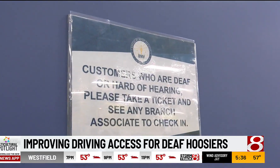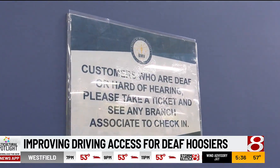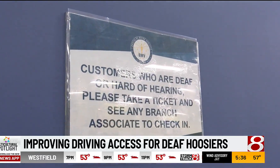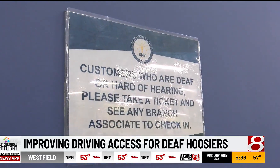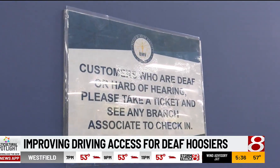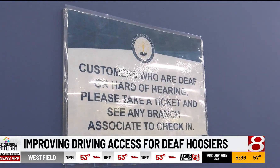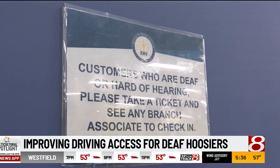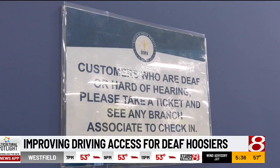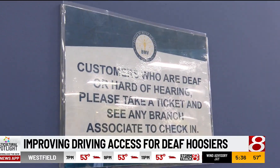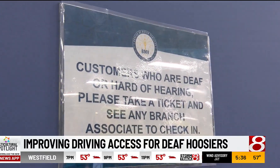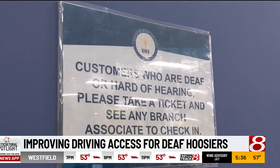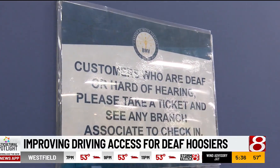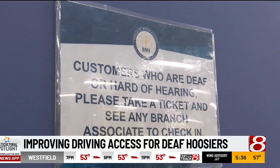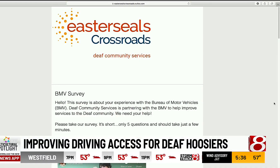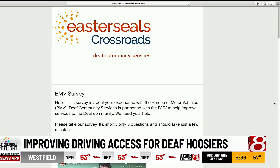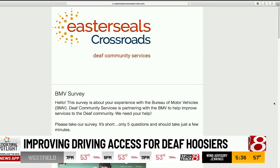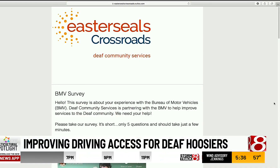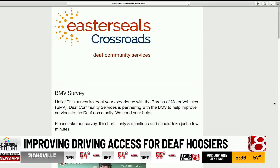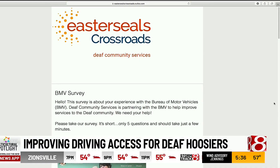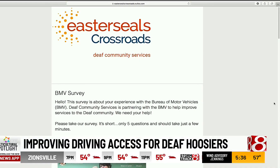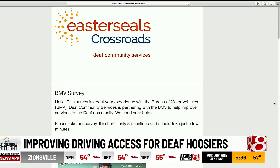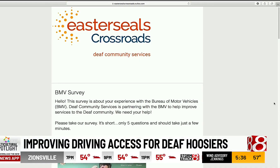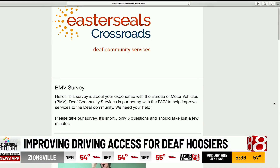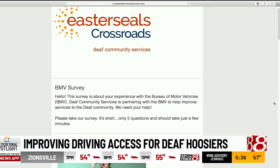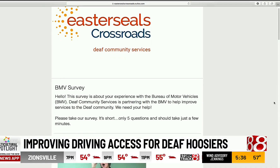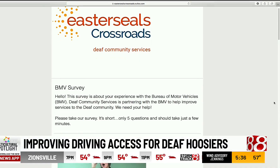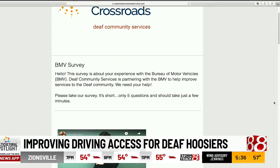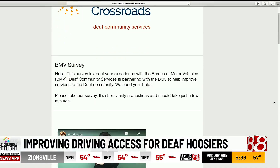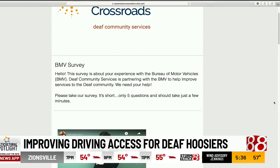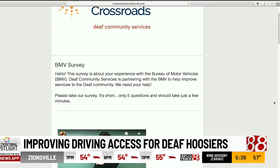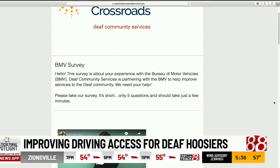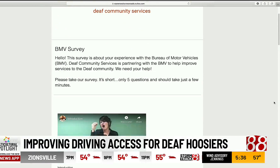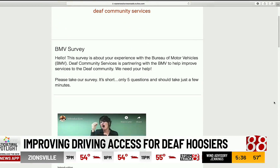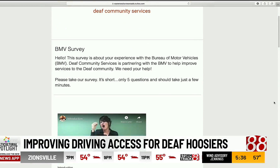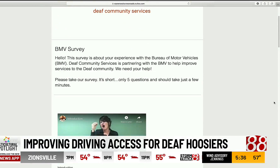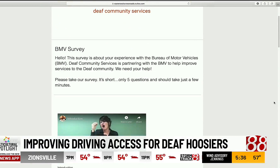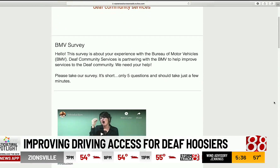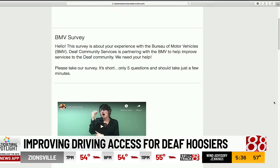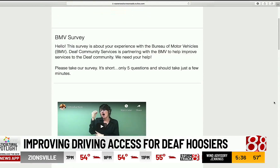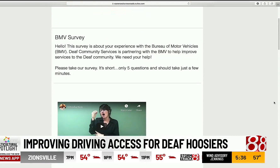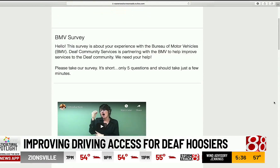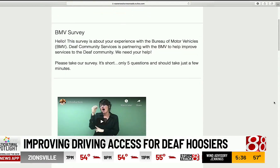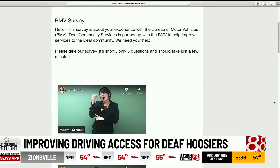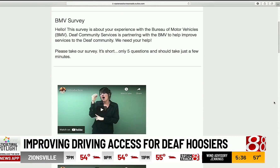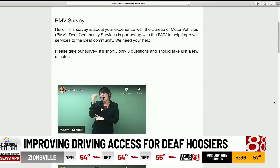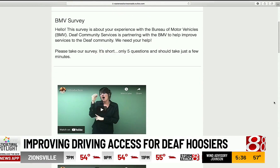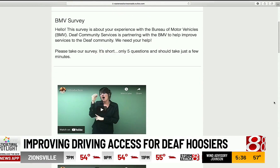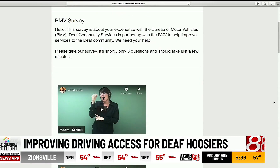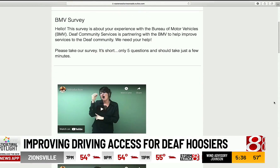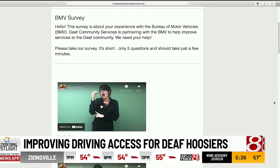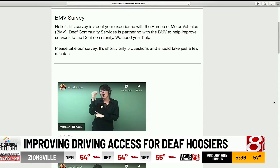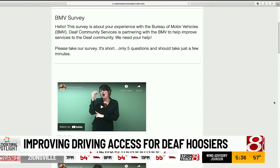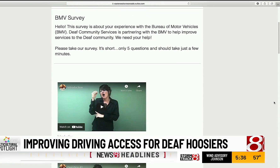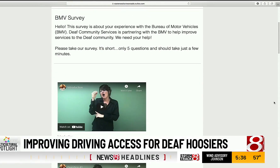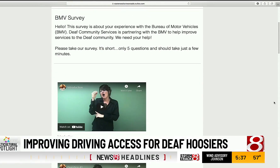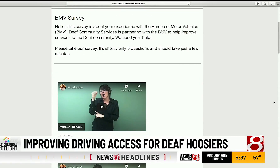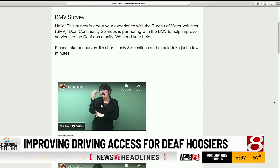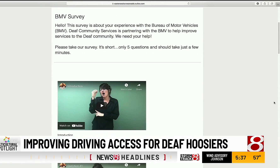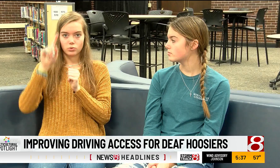Easterseals Crossroads spearheaded research that ultimately moved the Bureau of Motor Vehicles to add American Sign Language as an